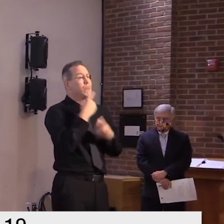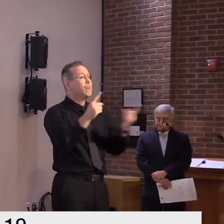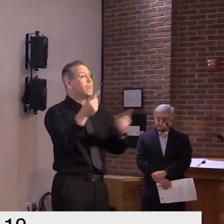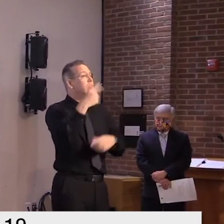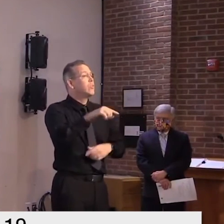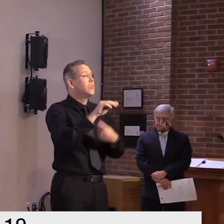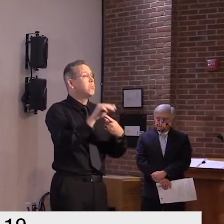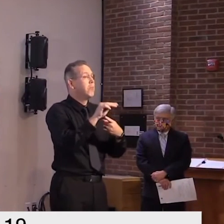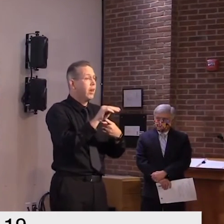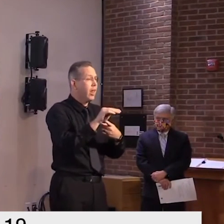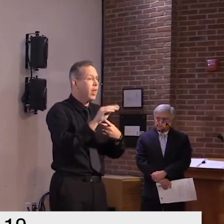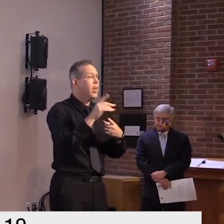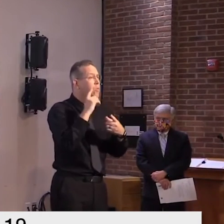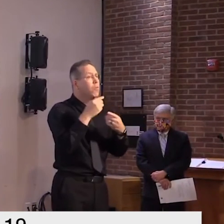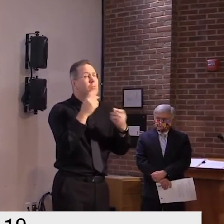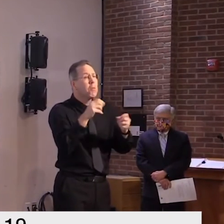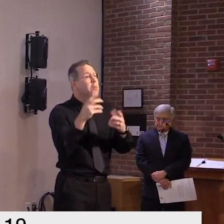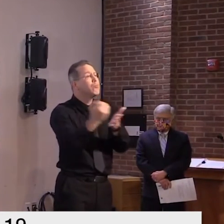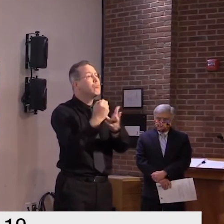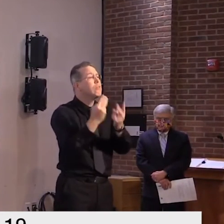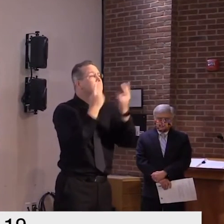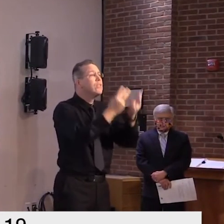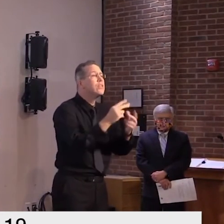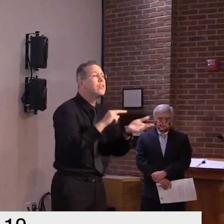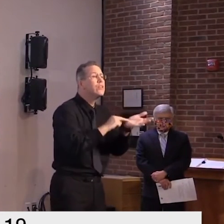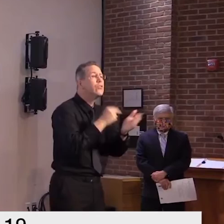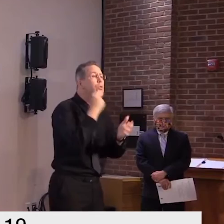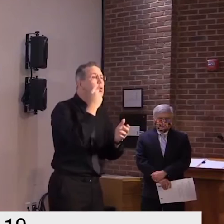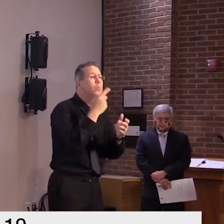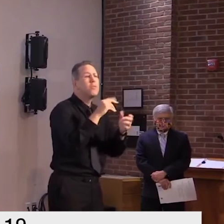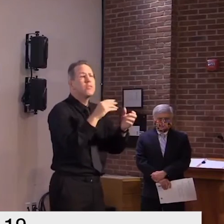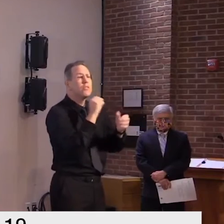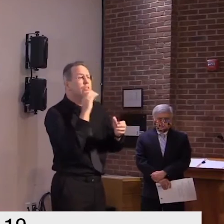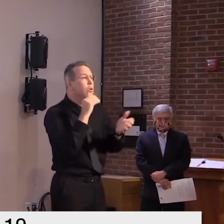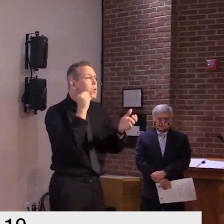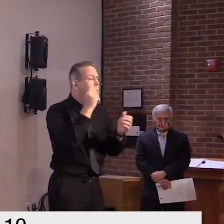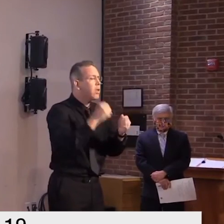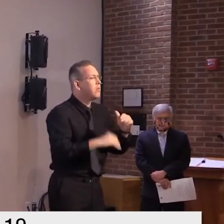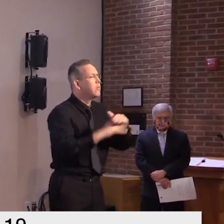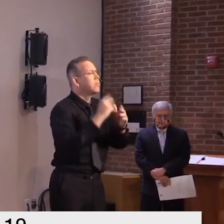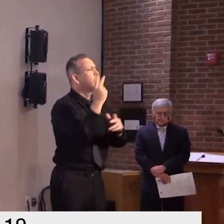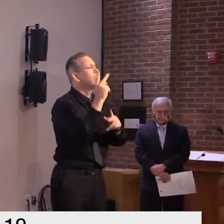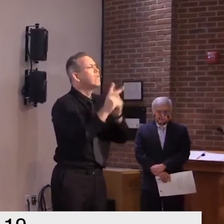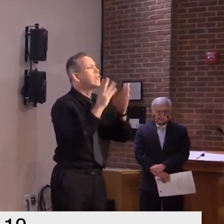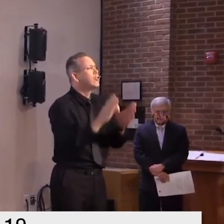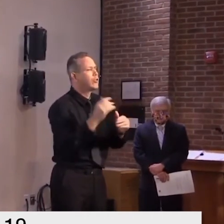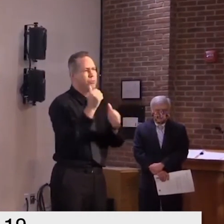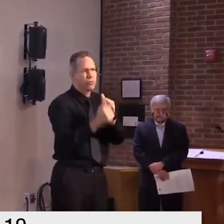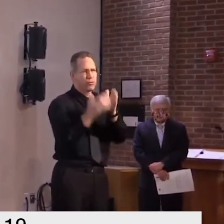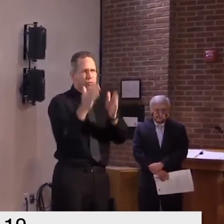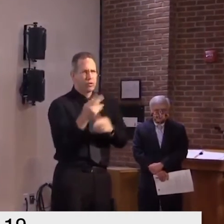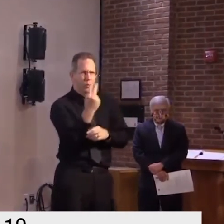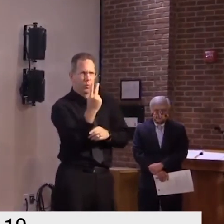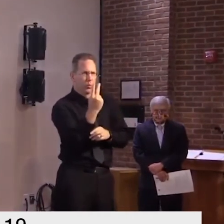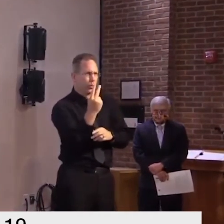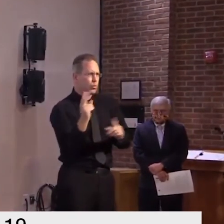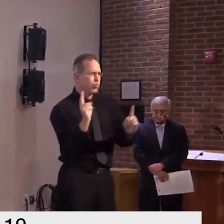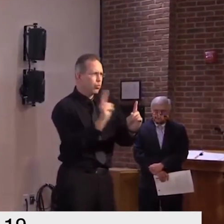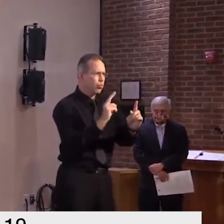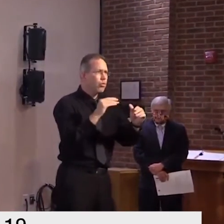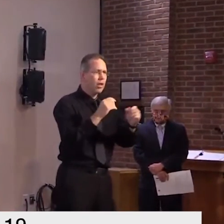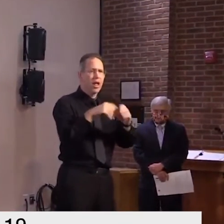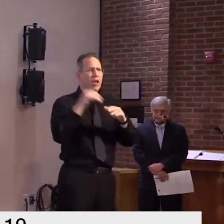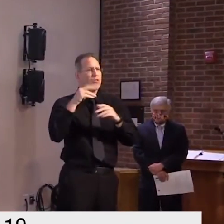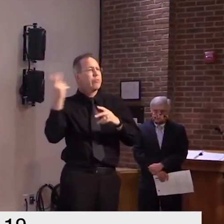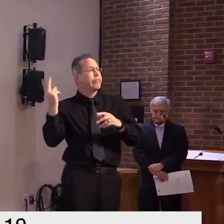guests now I realize this step is small but it's meaningful and we'll continue to